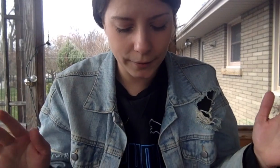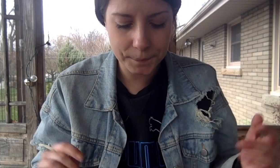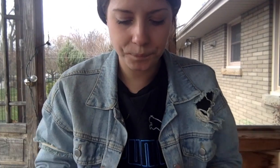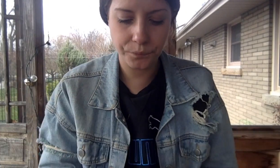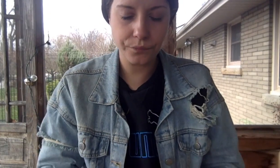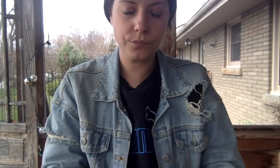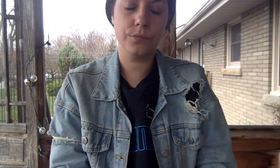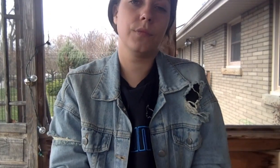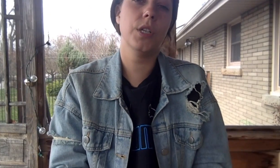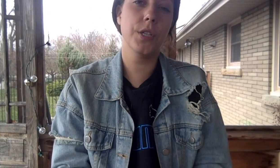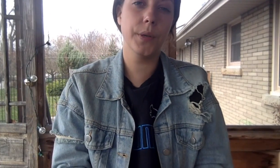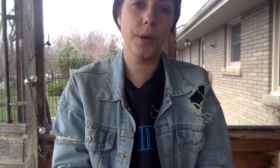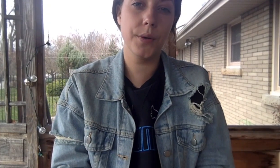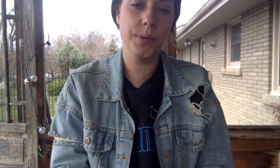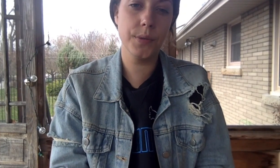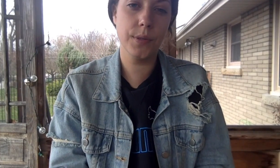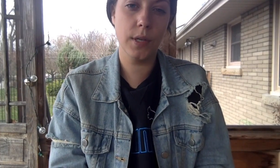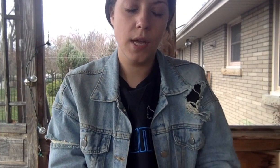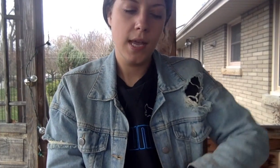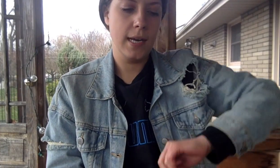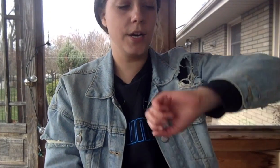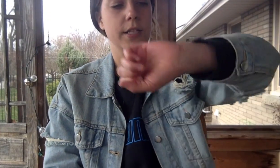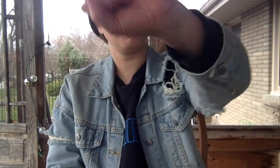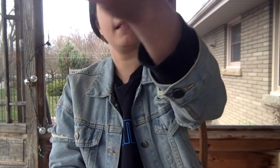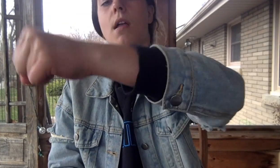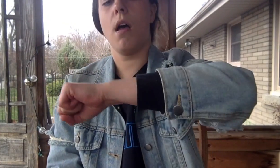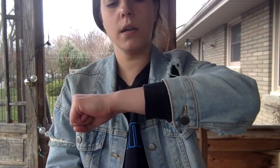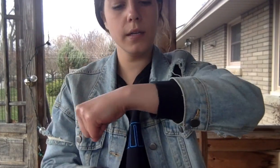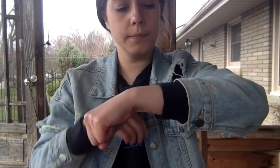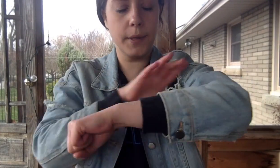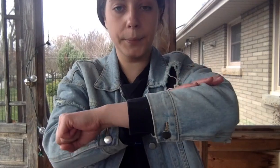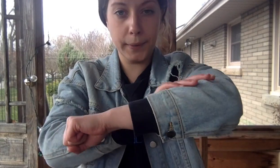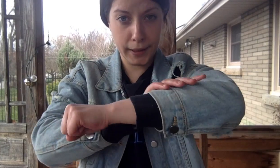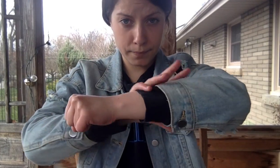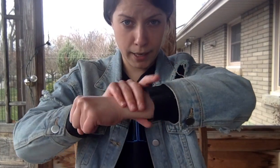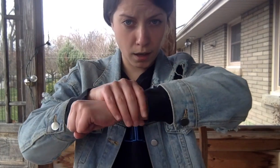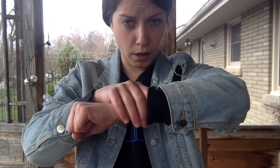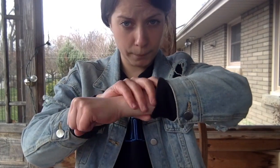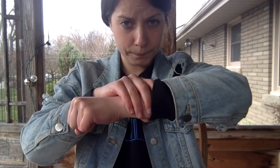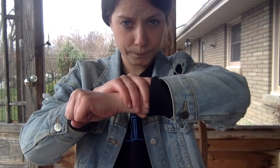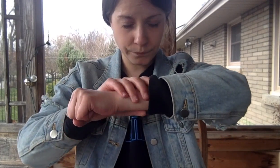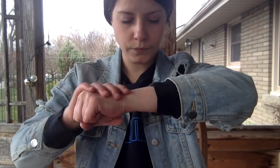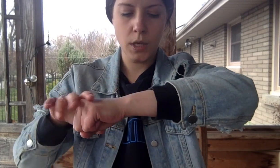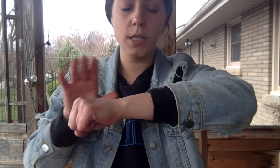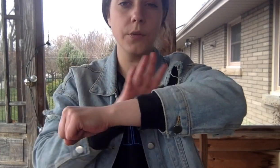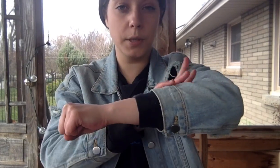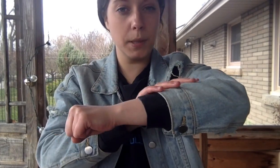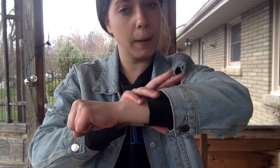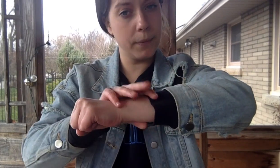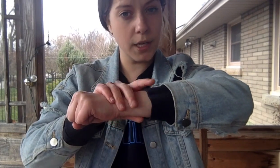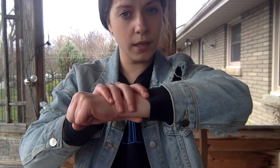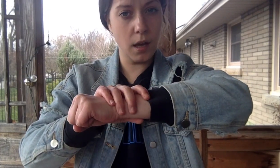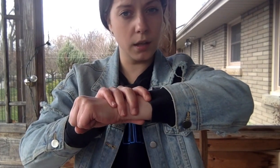so it goes here is my log on my my arm it's going to be my pretend log